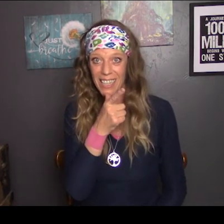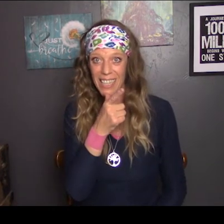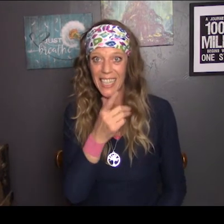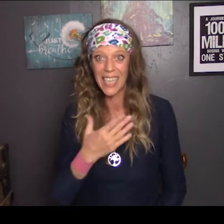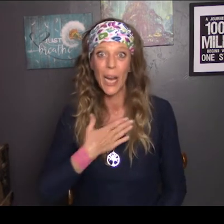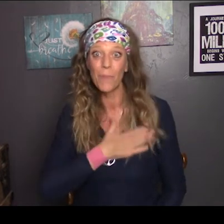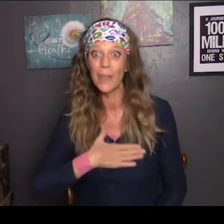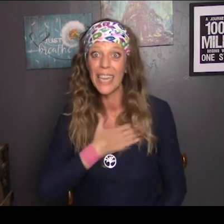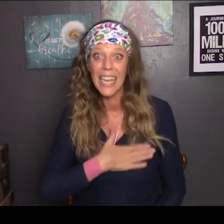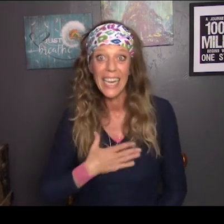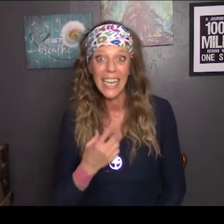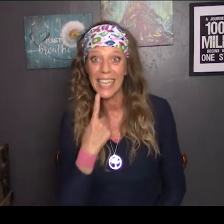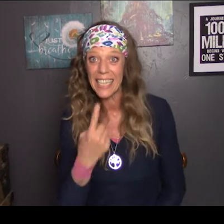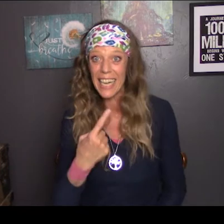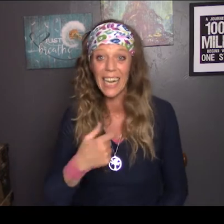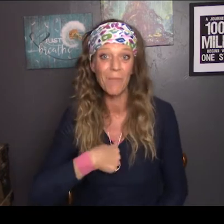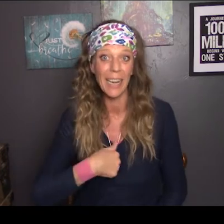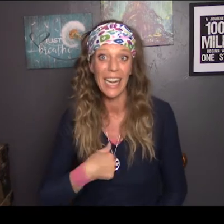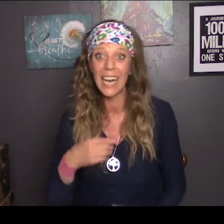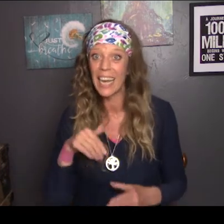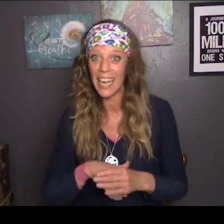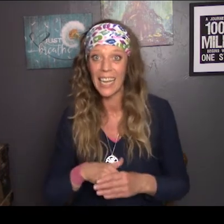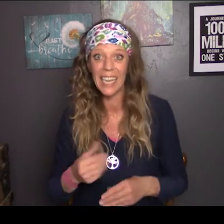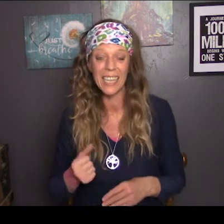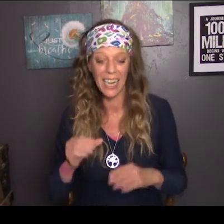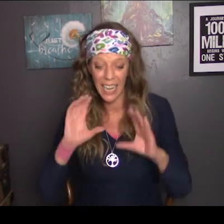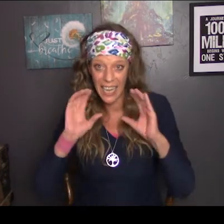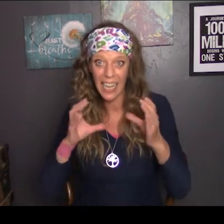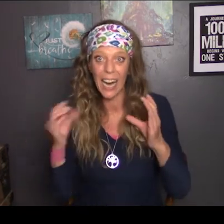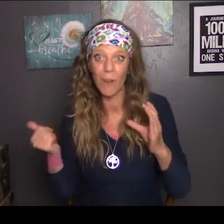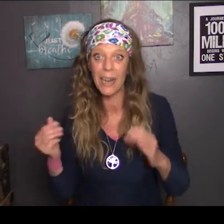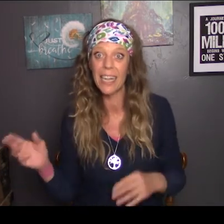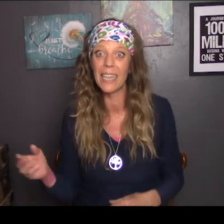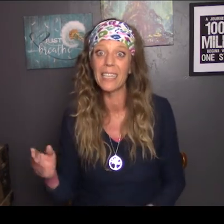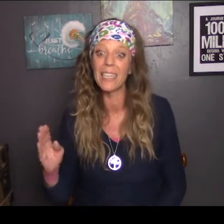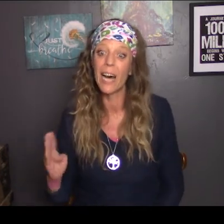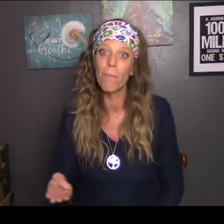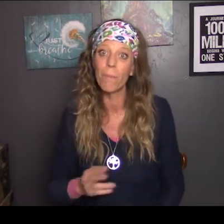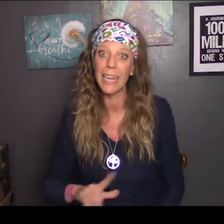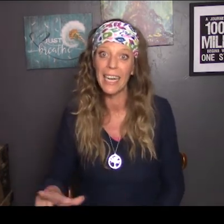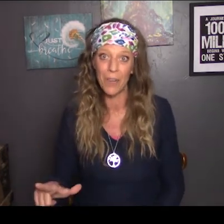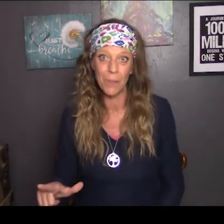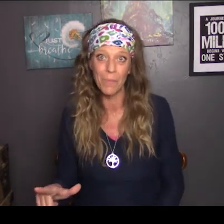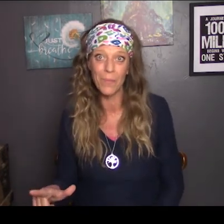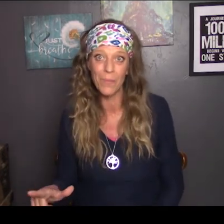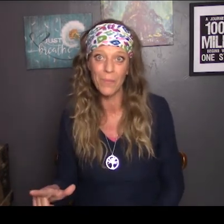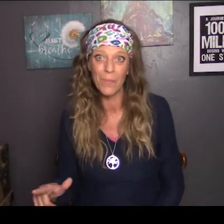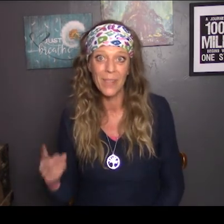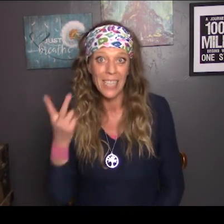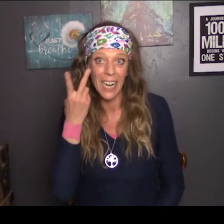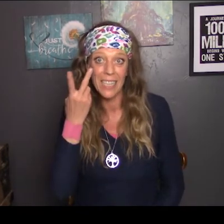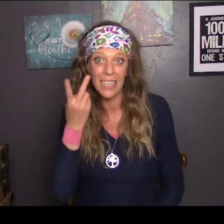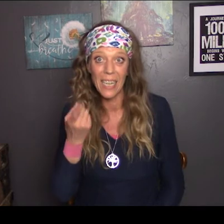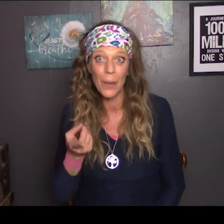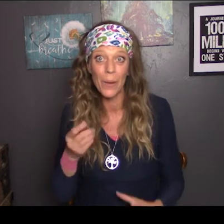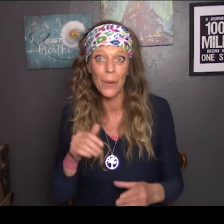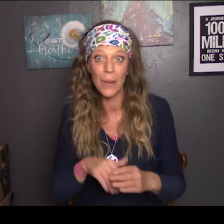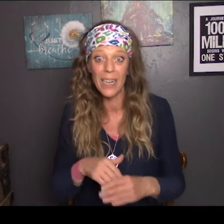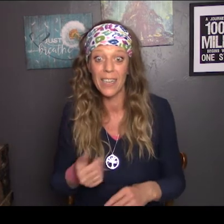Please tell me in the comments below. See you in